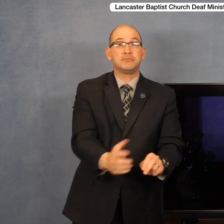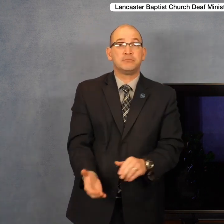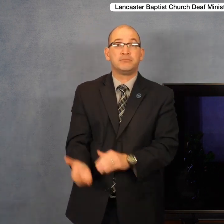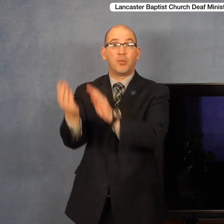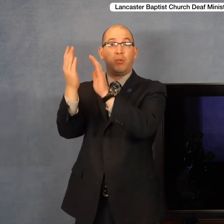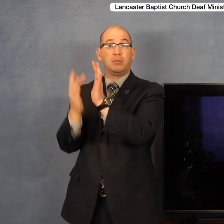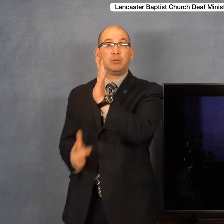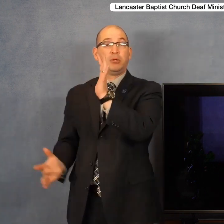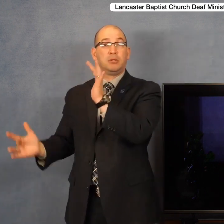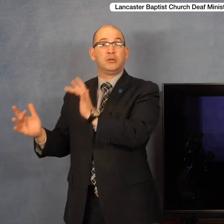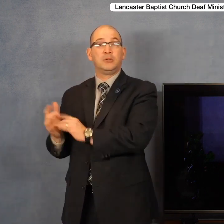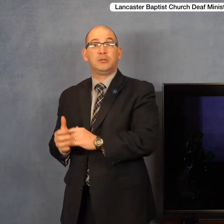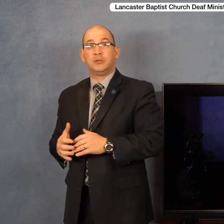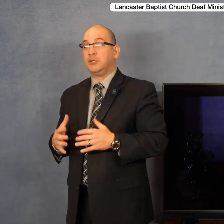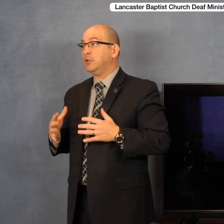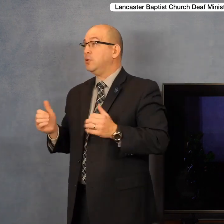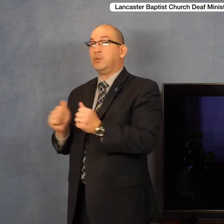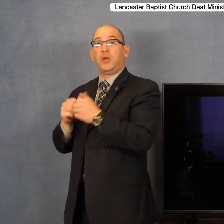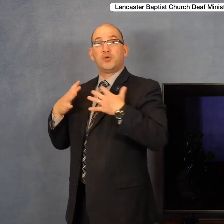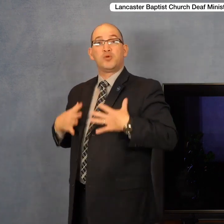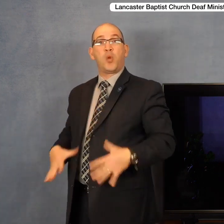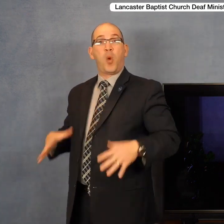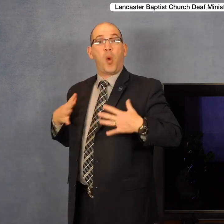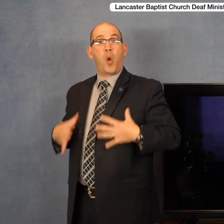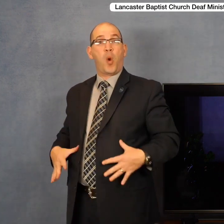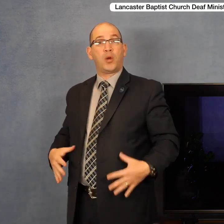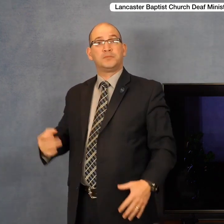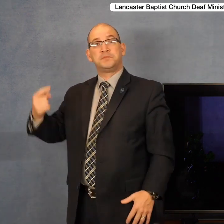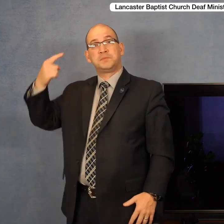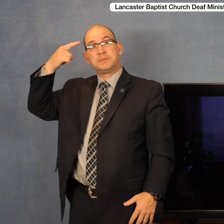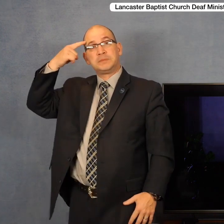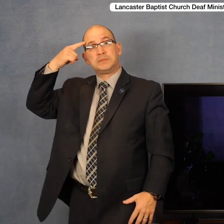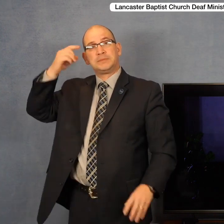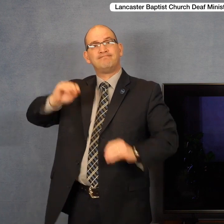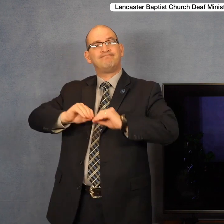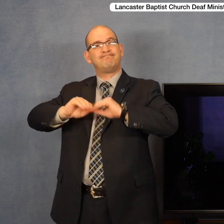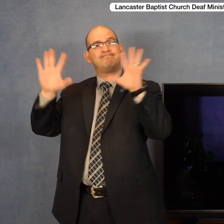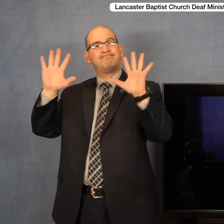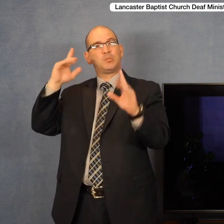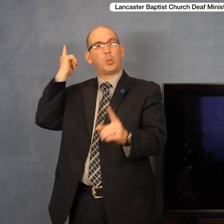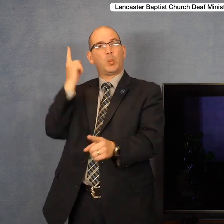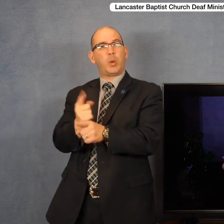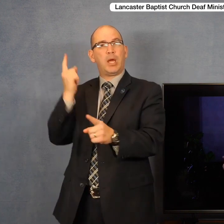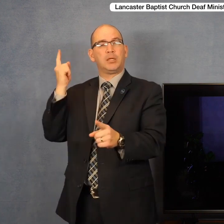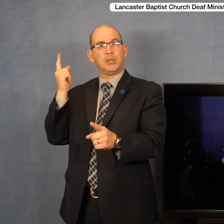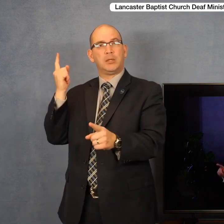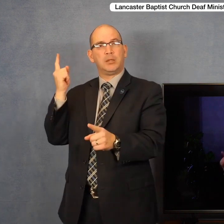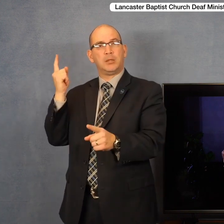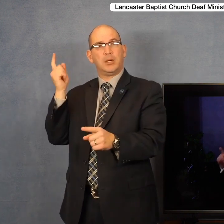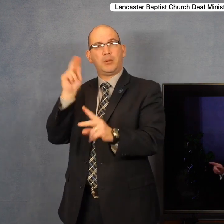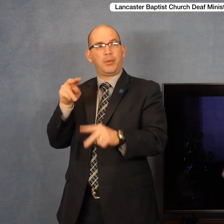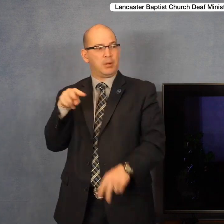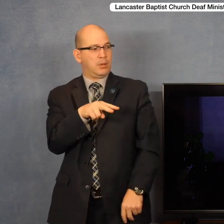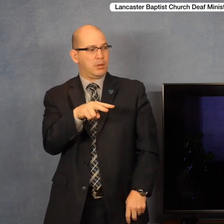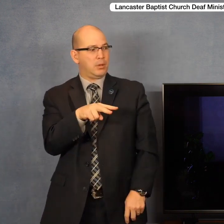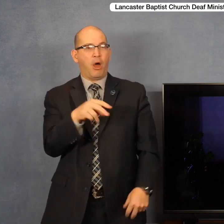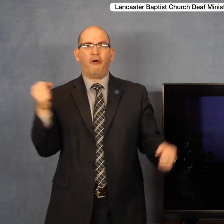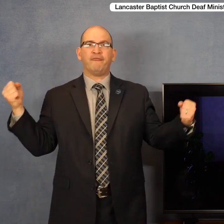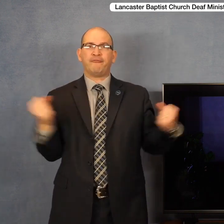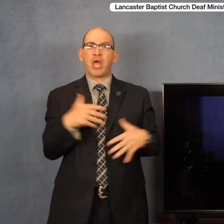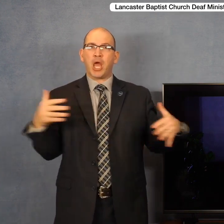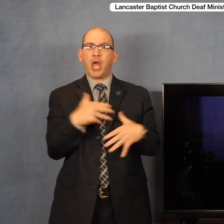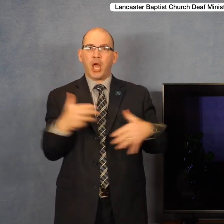Jesus, clothed and in his right mind. And they were afraid.